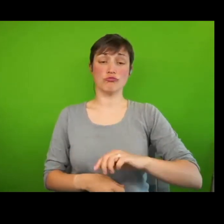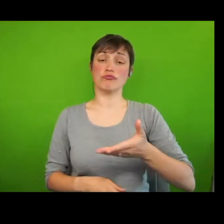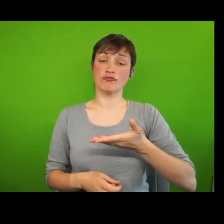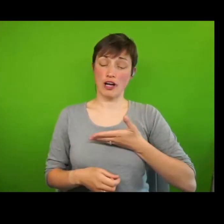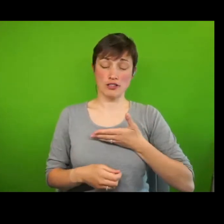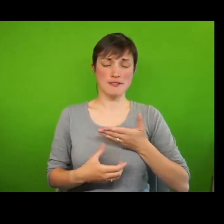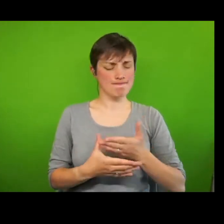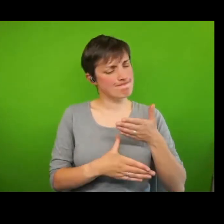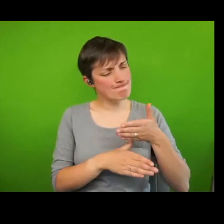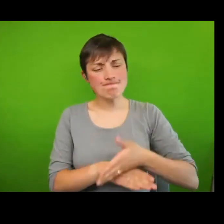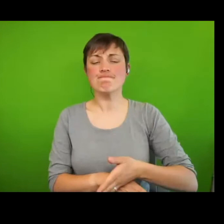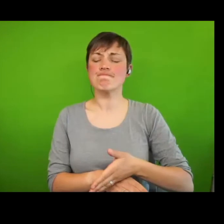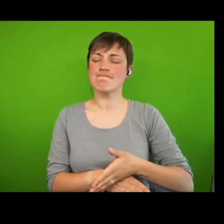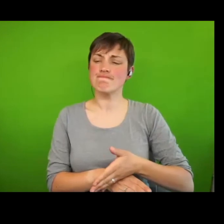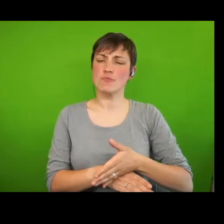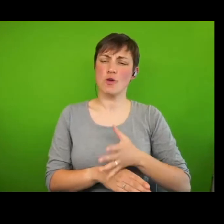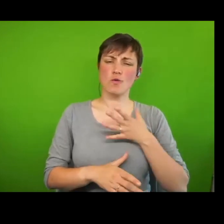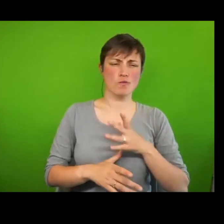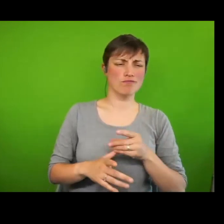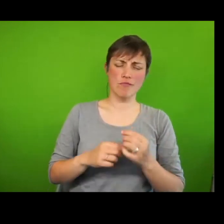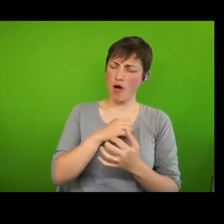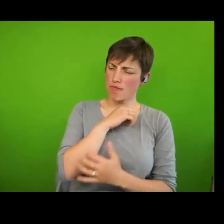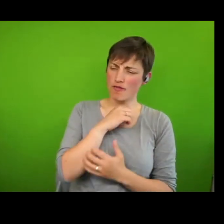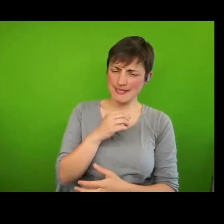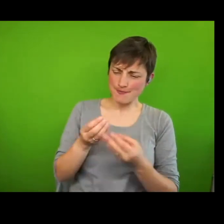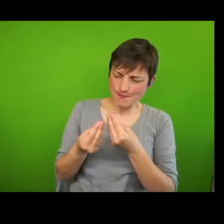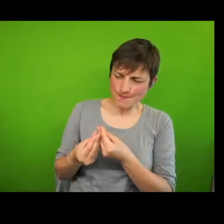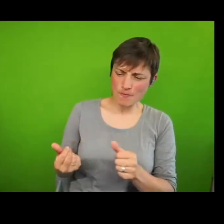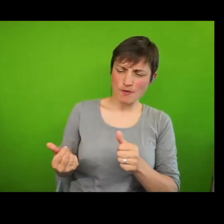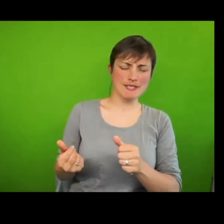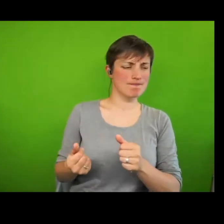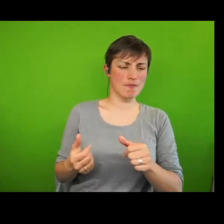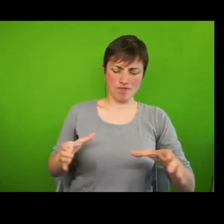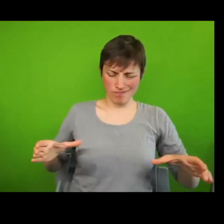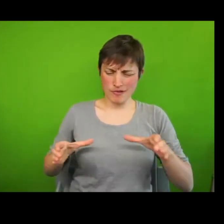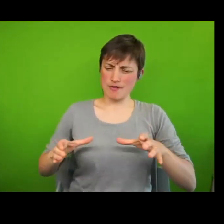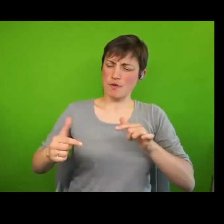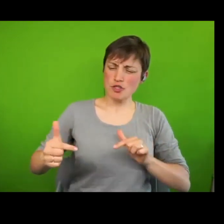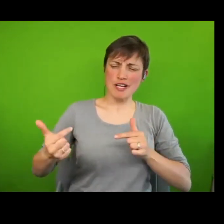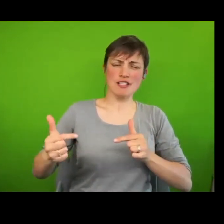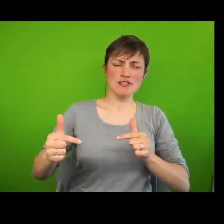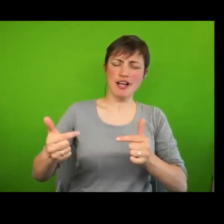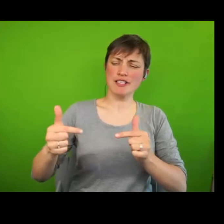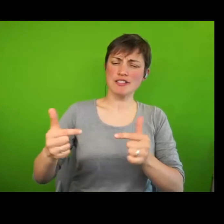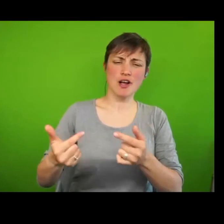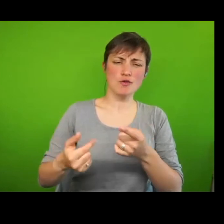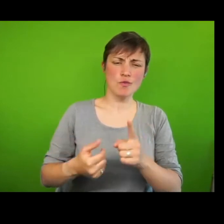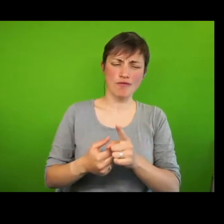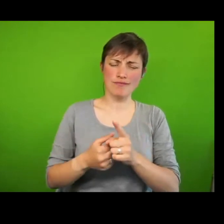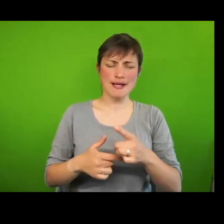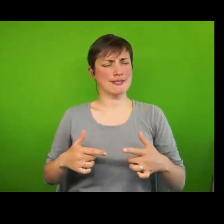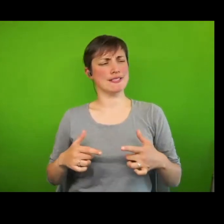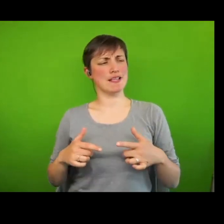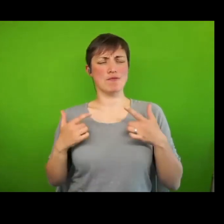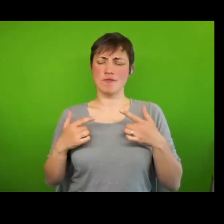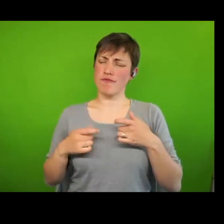measure by the work of anti-poverty activists determined to challenge fundamental misconceptions about people living in poverty,